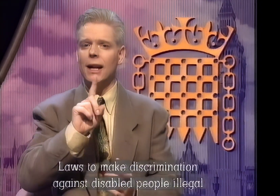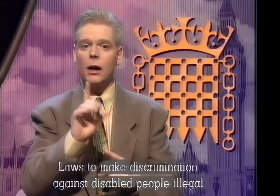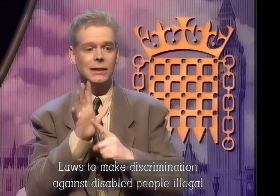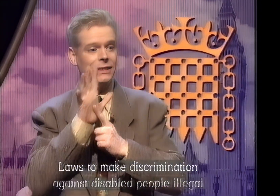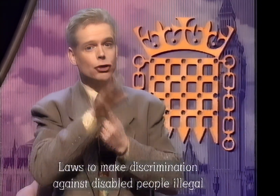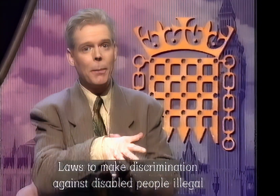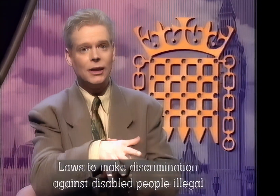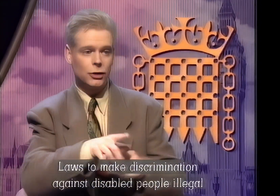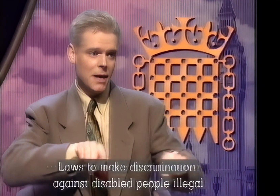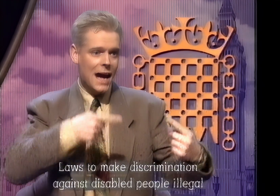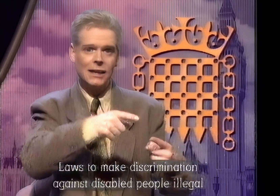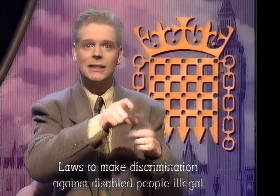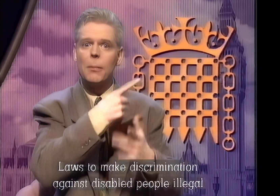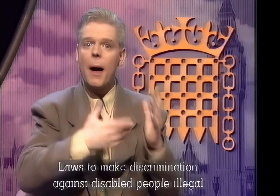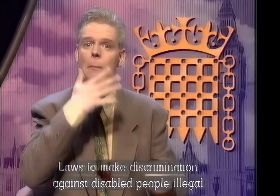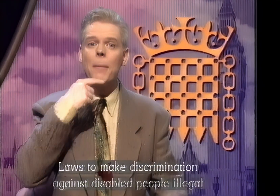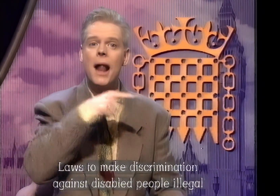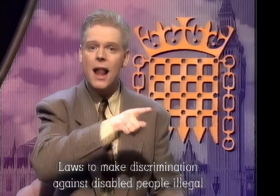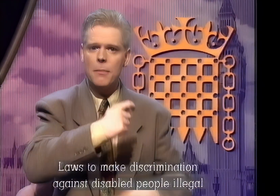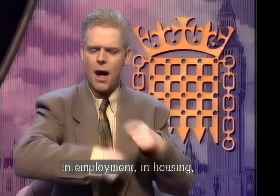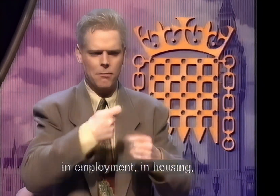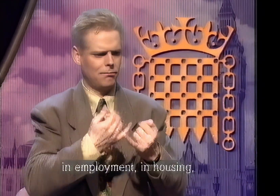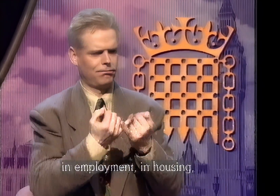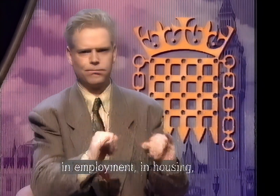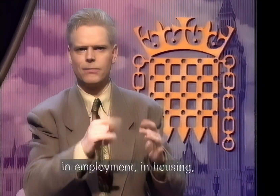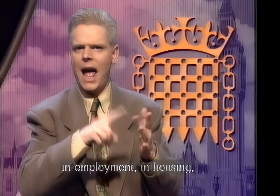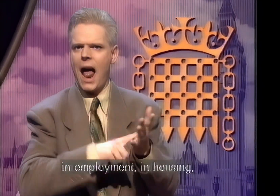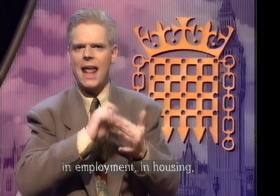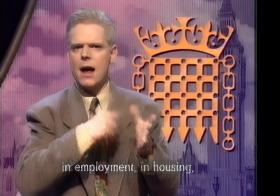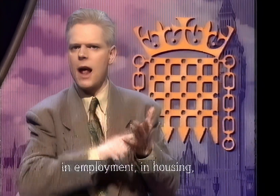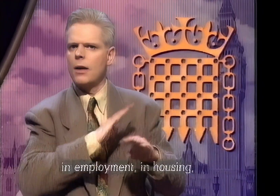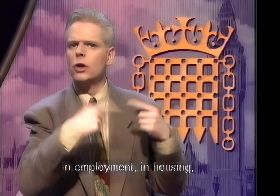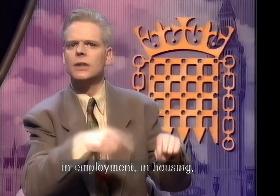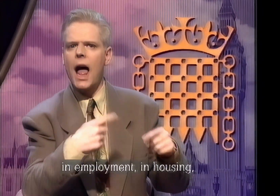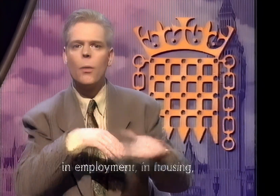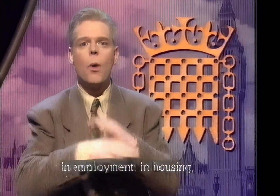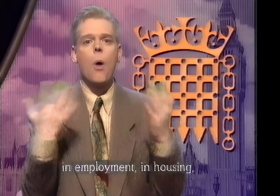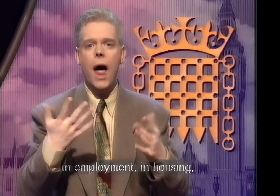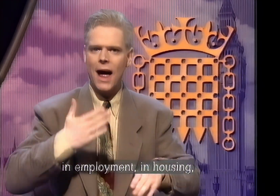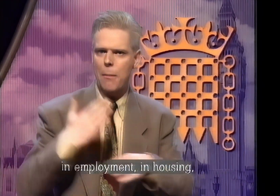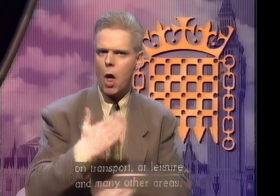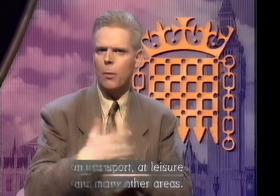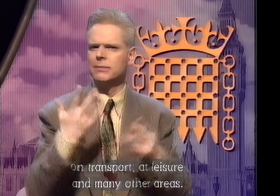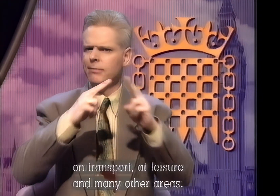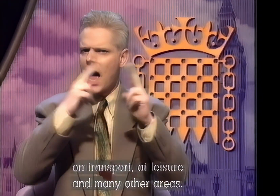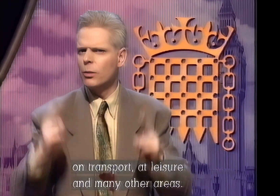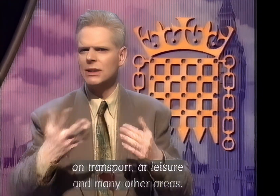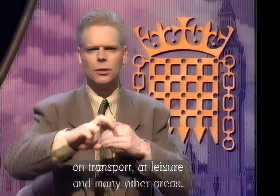against disabled people. Illegal in employment. In housing. On transport.